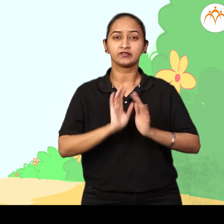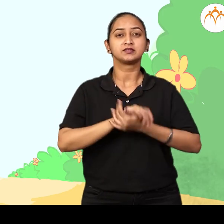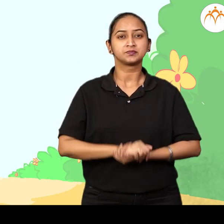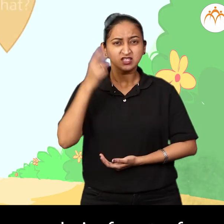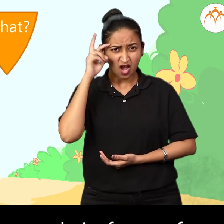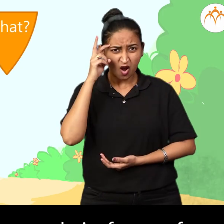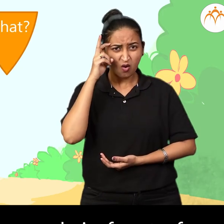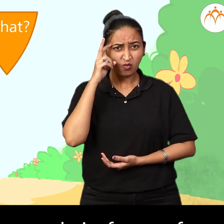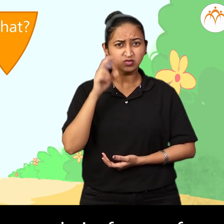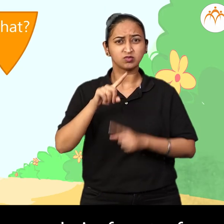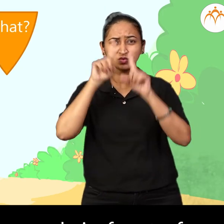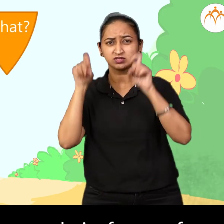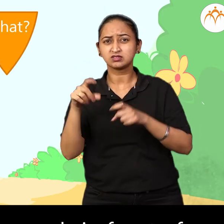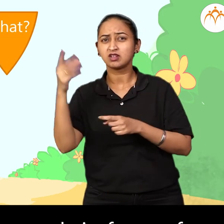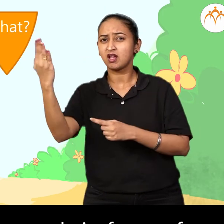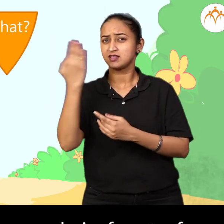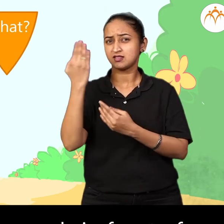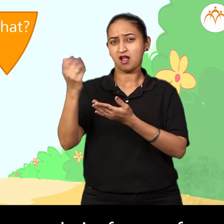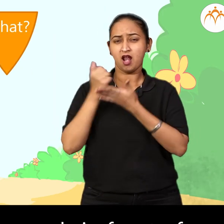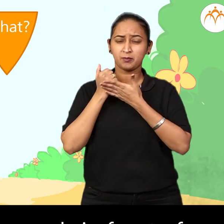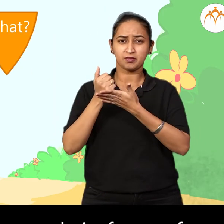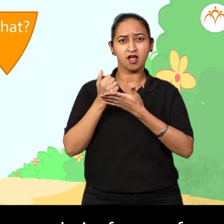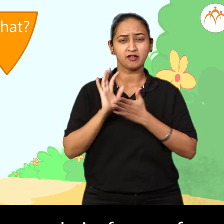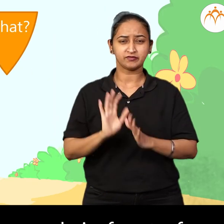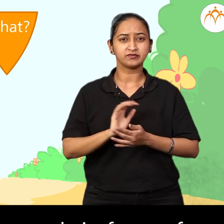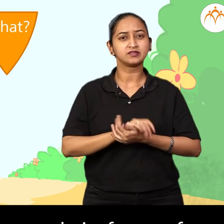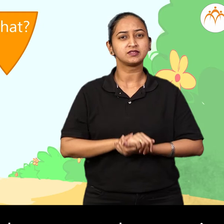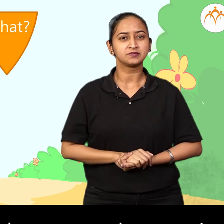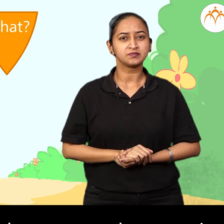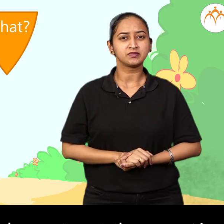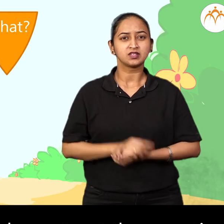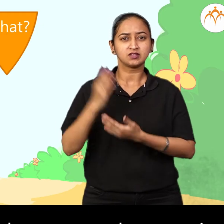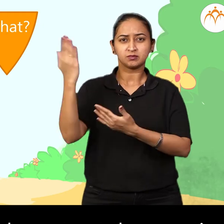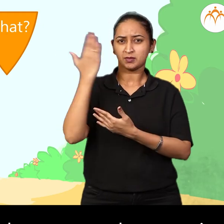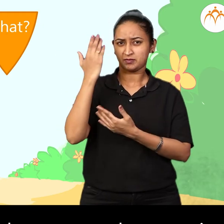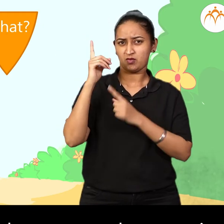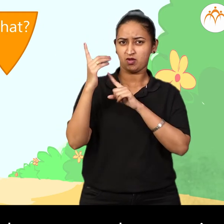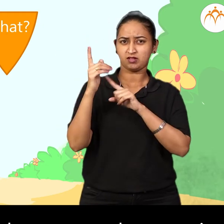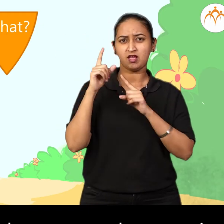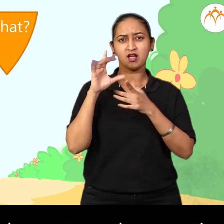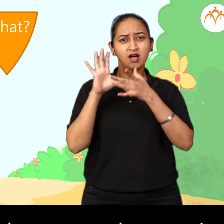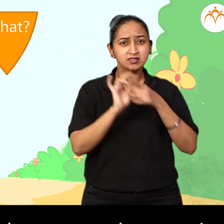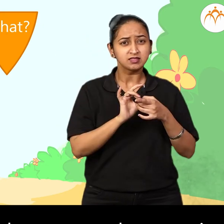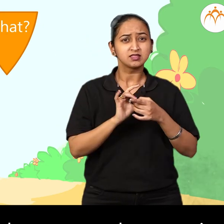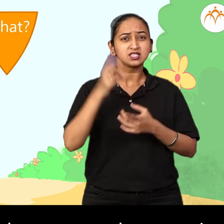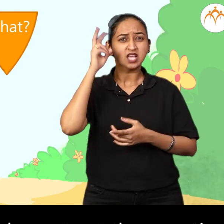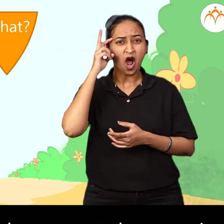You have the list of help words in front of you. Choose a word from it and construct the question.